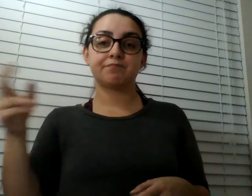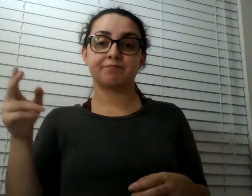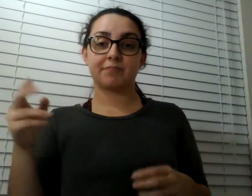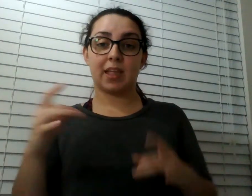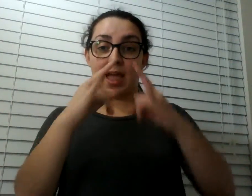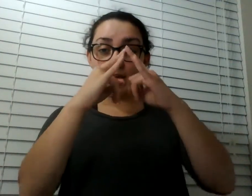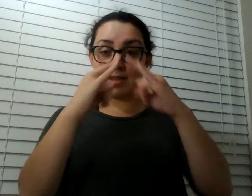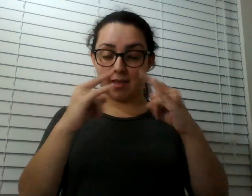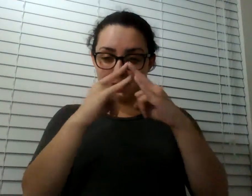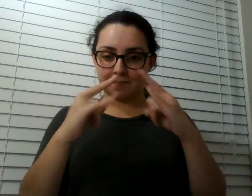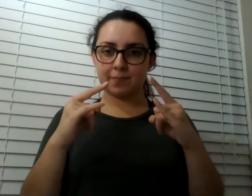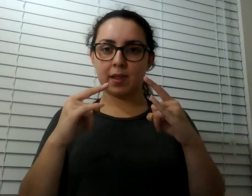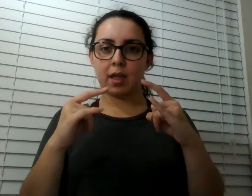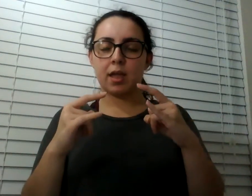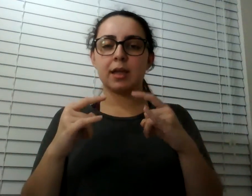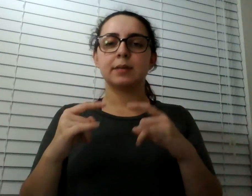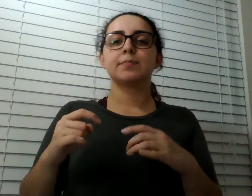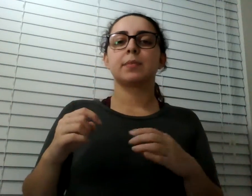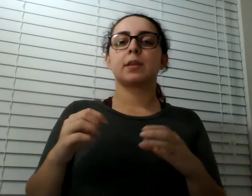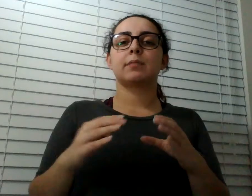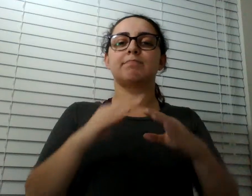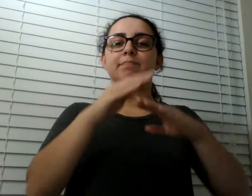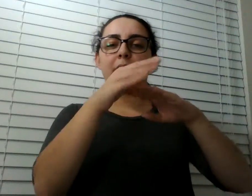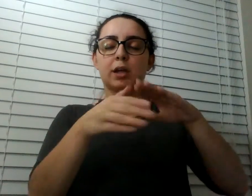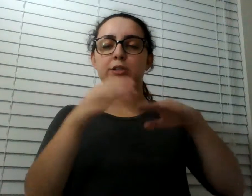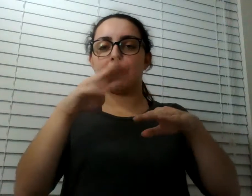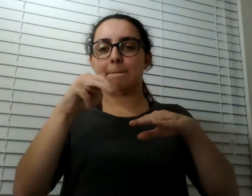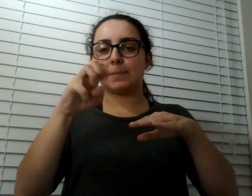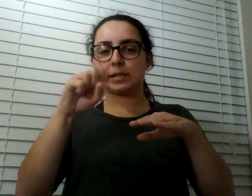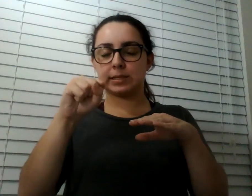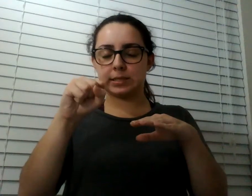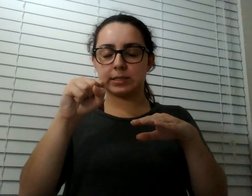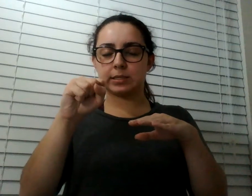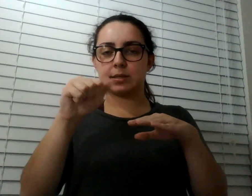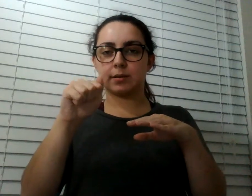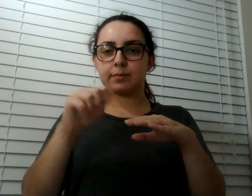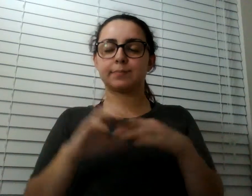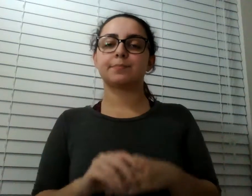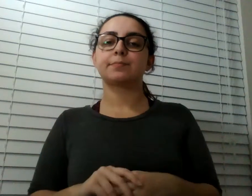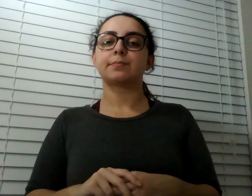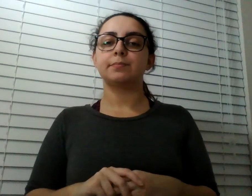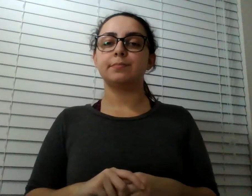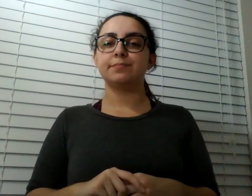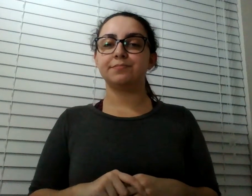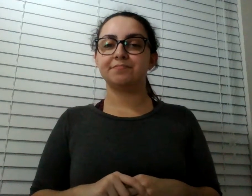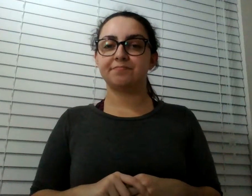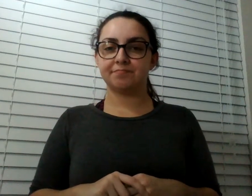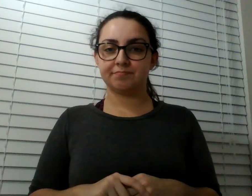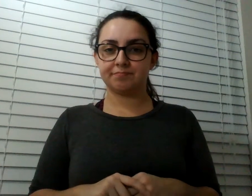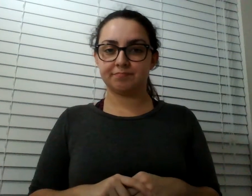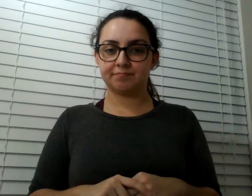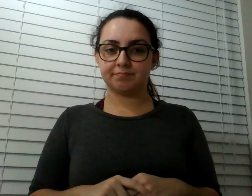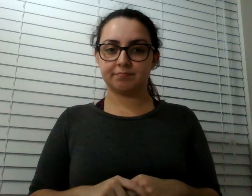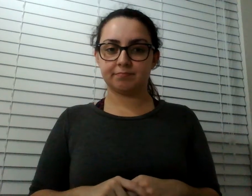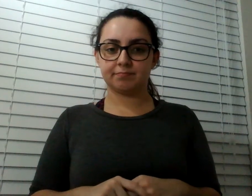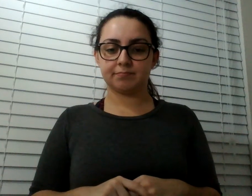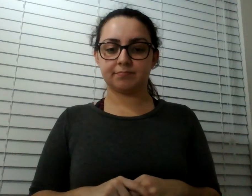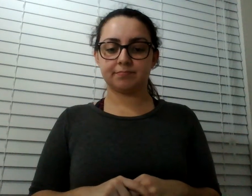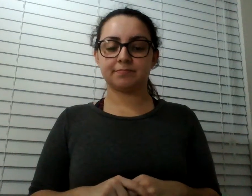then we all went to sleep. What's the flute sound? The flute. That's, I don't know, Craig apparently has a flute in his bag. Dirk